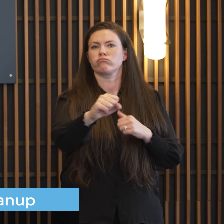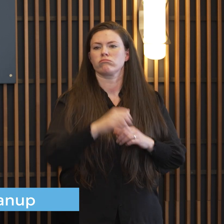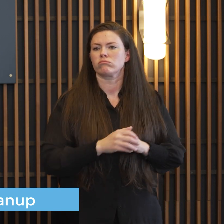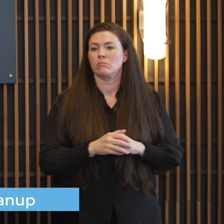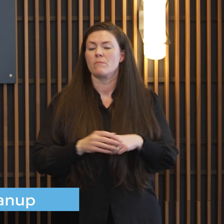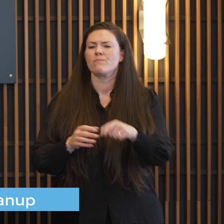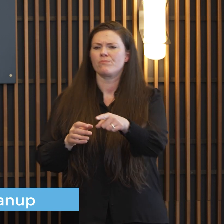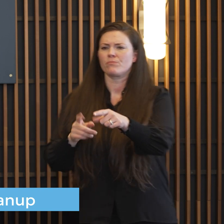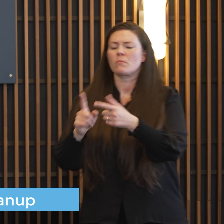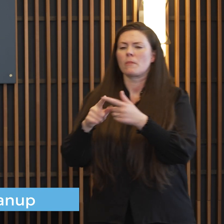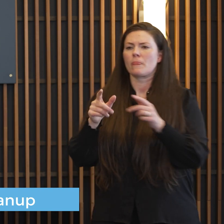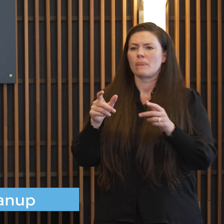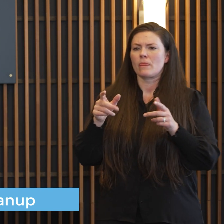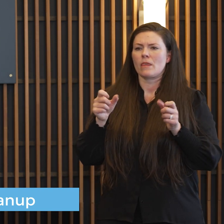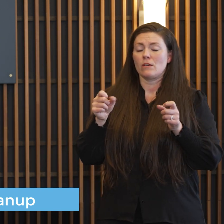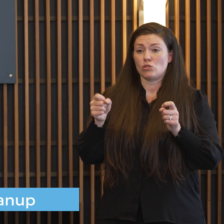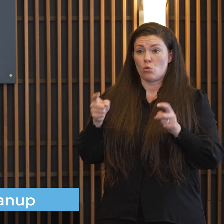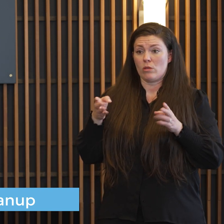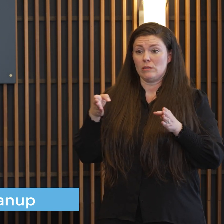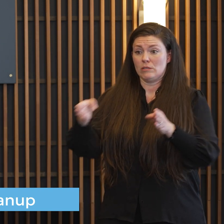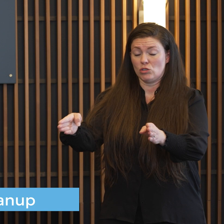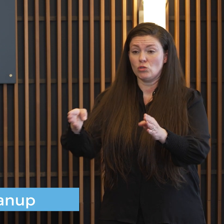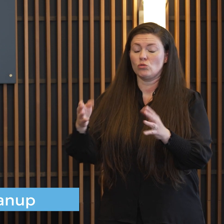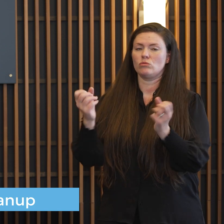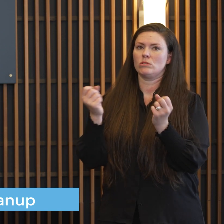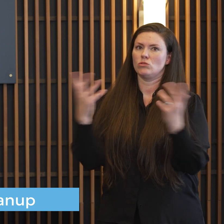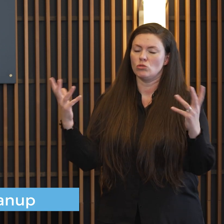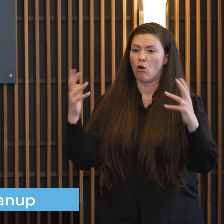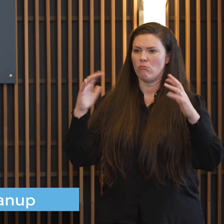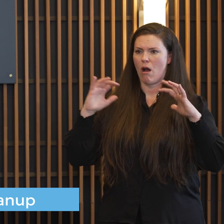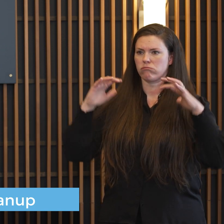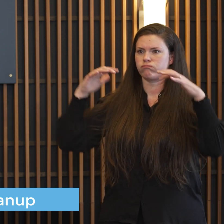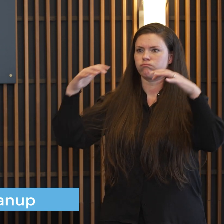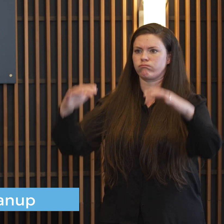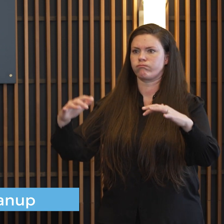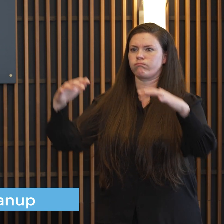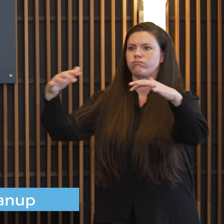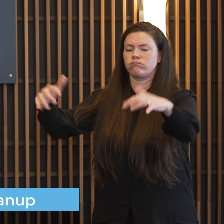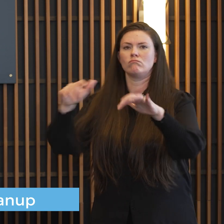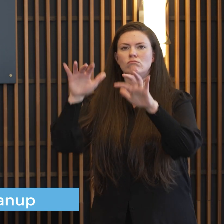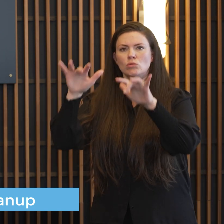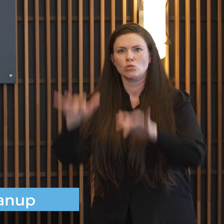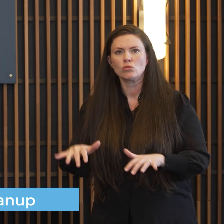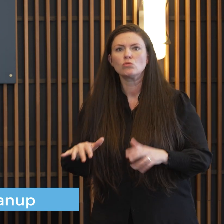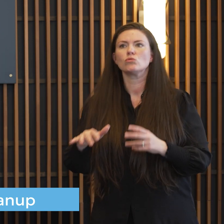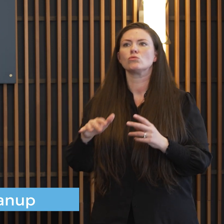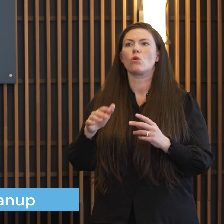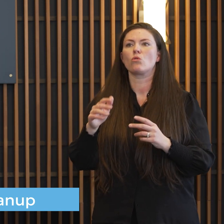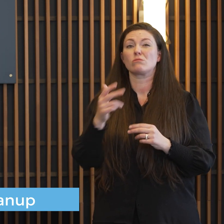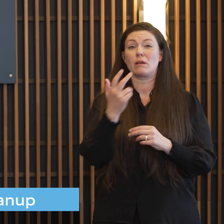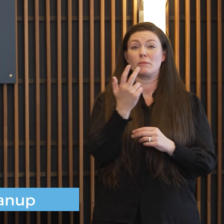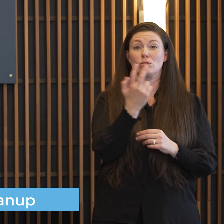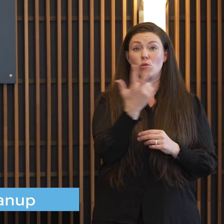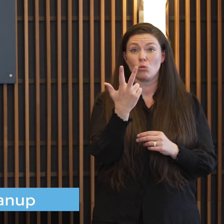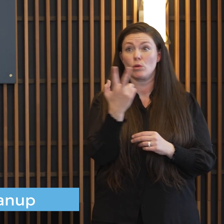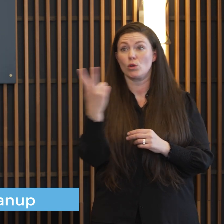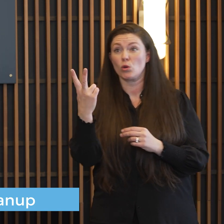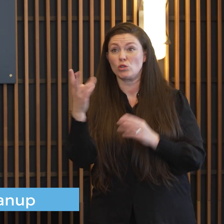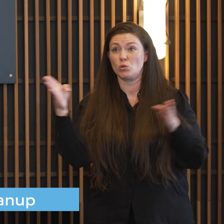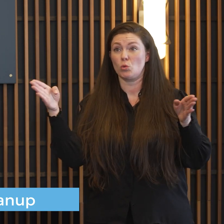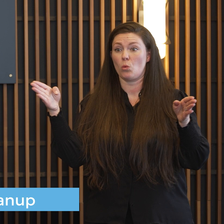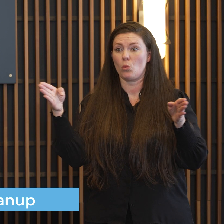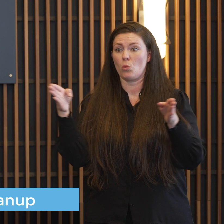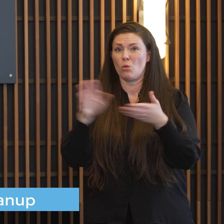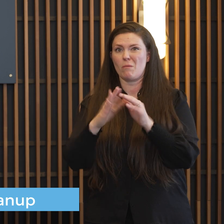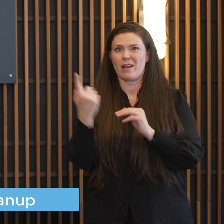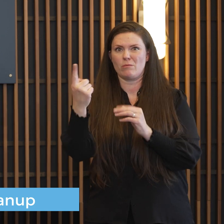are kind of constricted because of all the snow no longer you know two or three lanes but maybe even down to one because there's